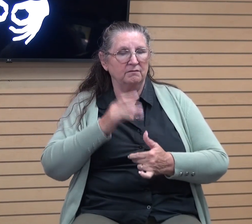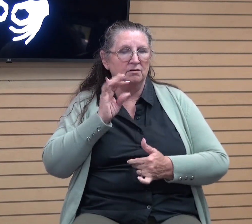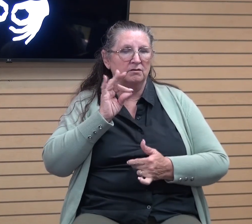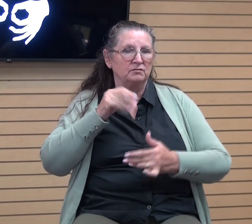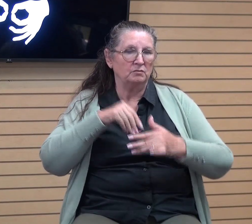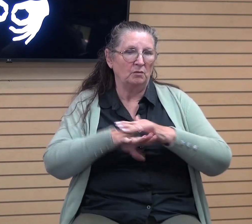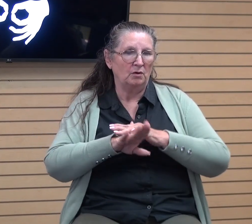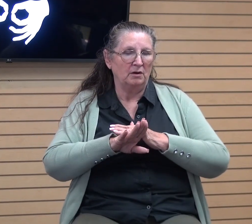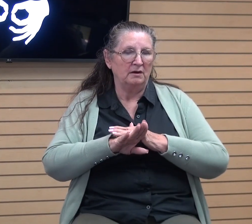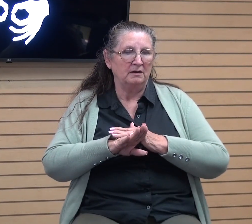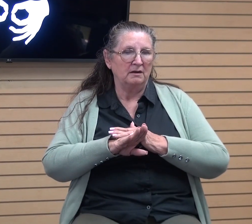many brethren.